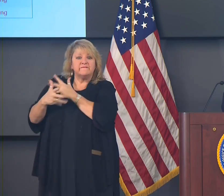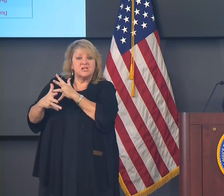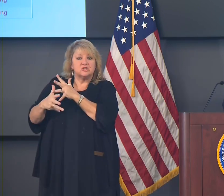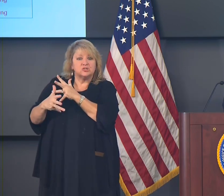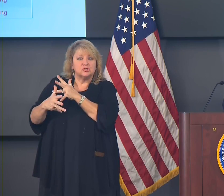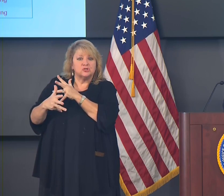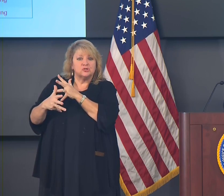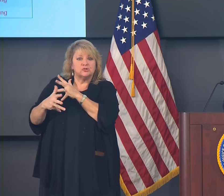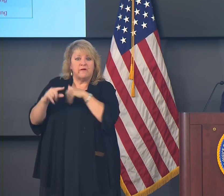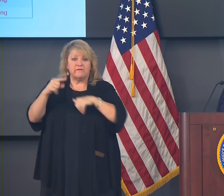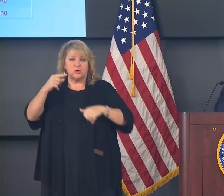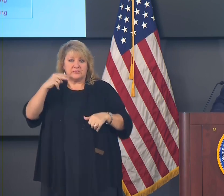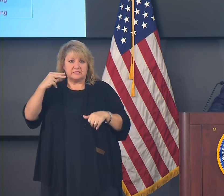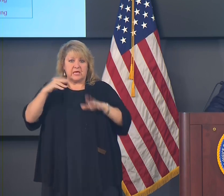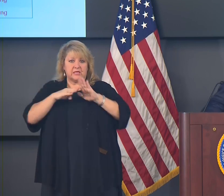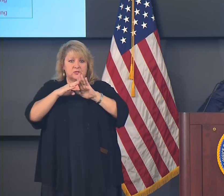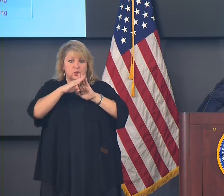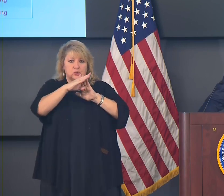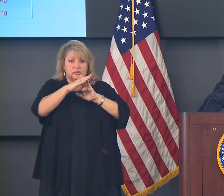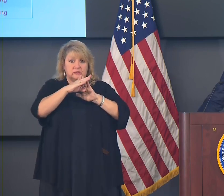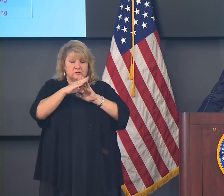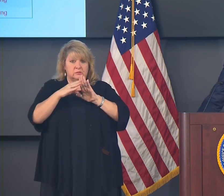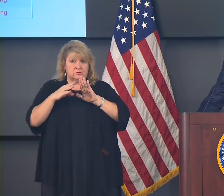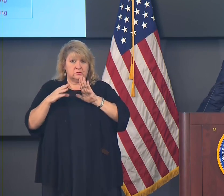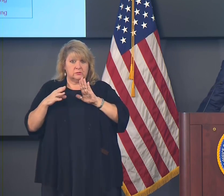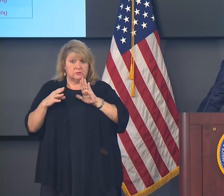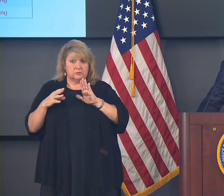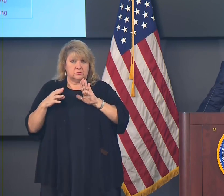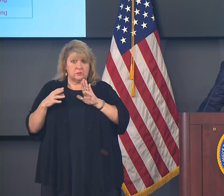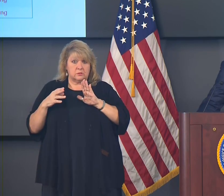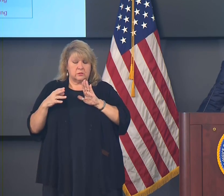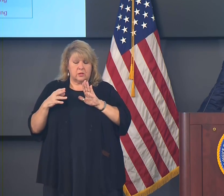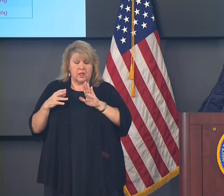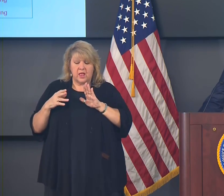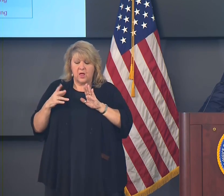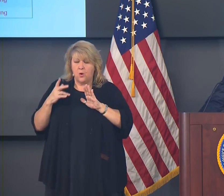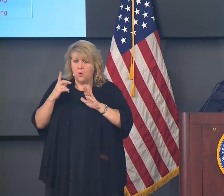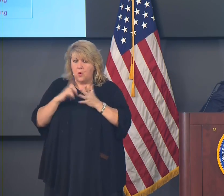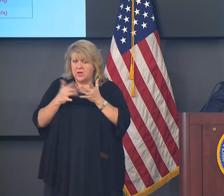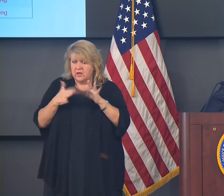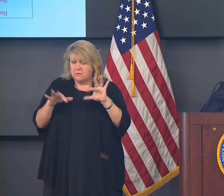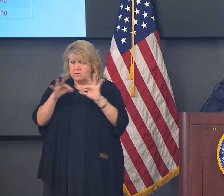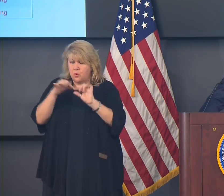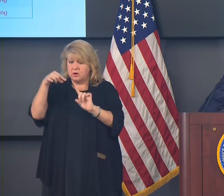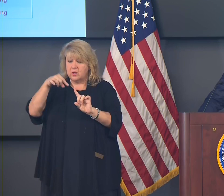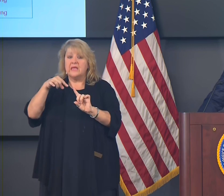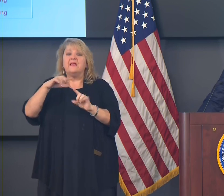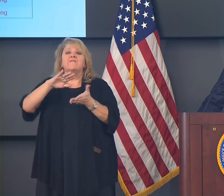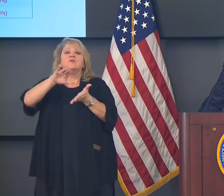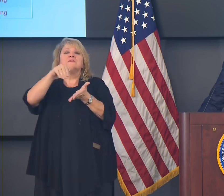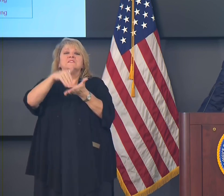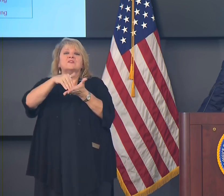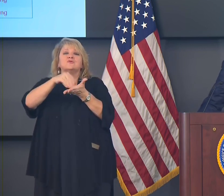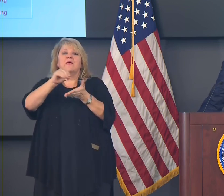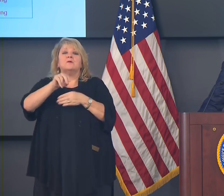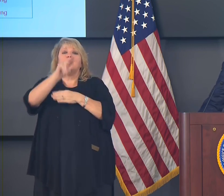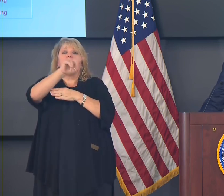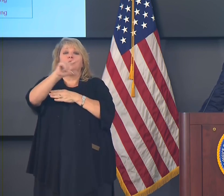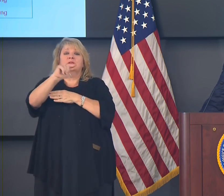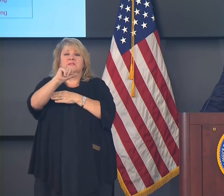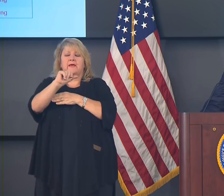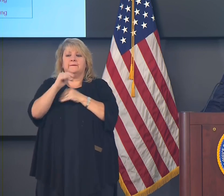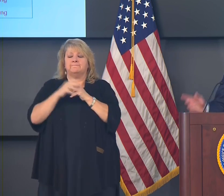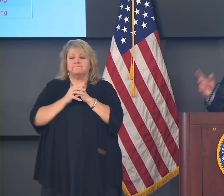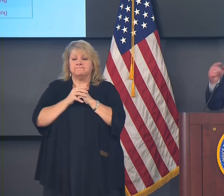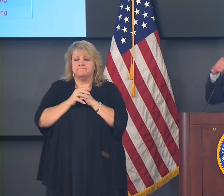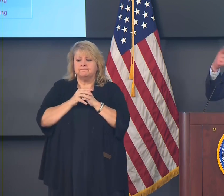know, another thing that I think is noteworthy, and this is particularly true in central and north Louisiana, and